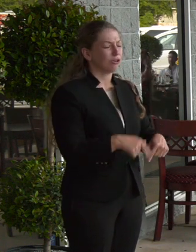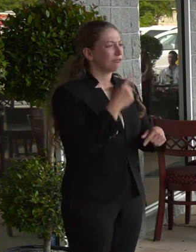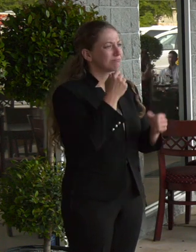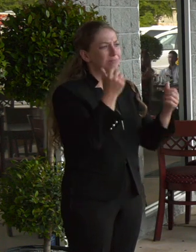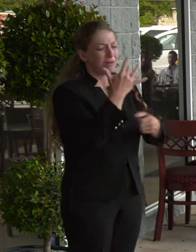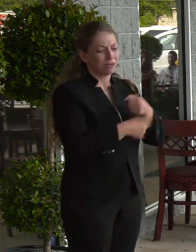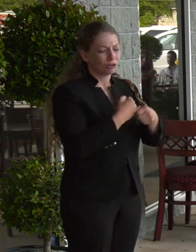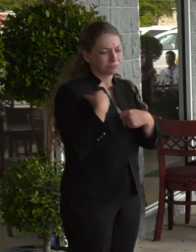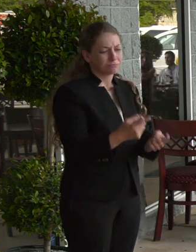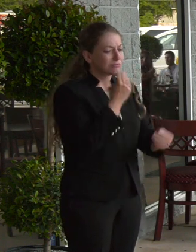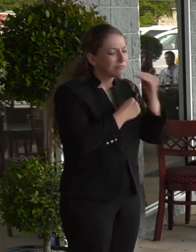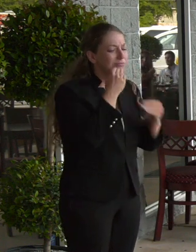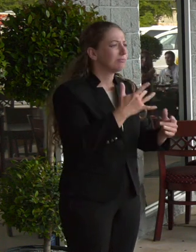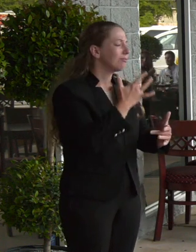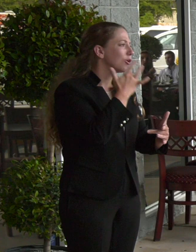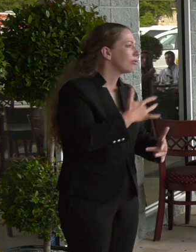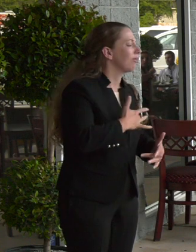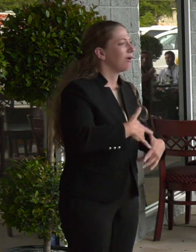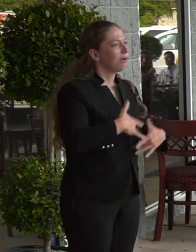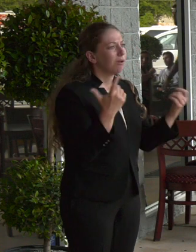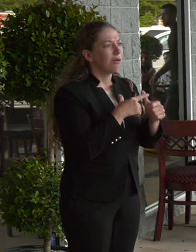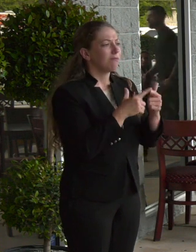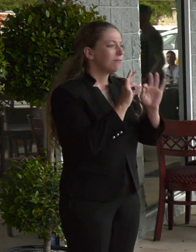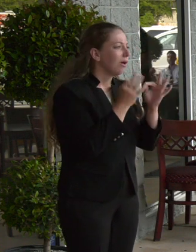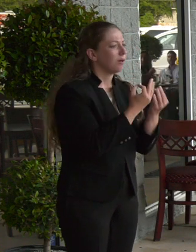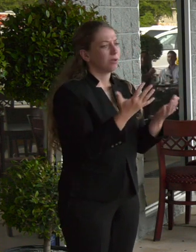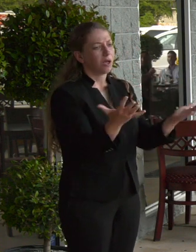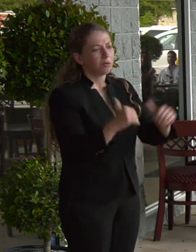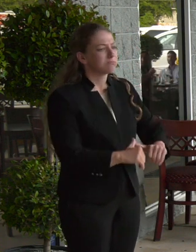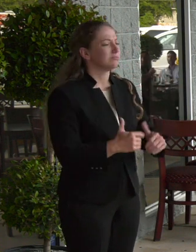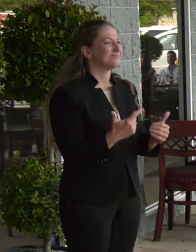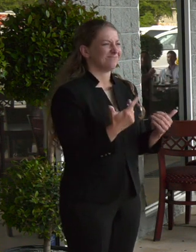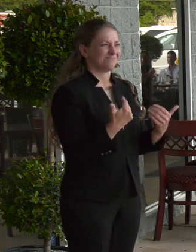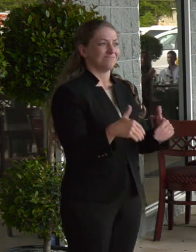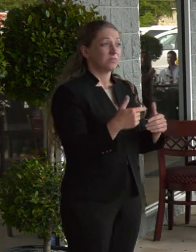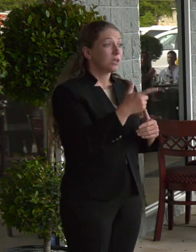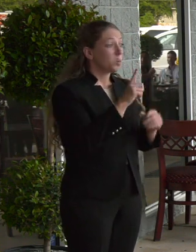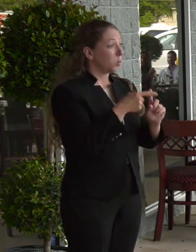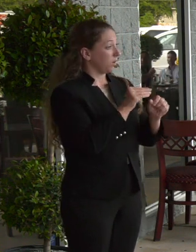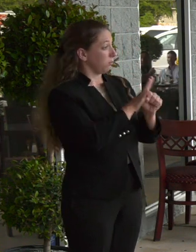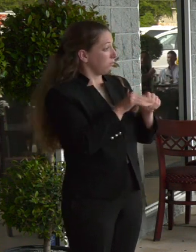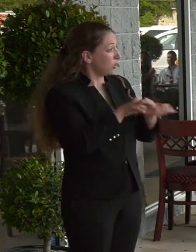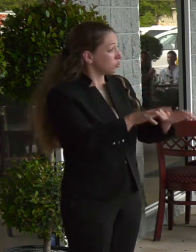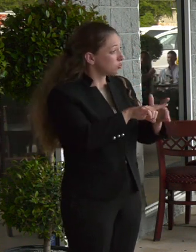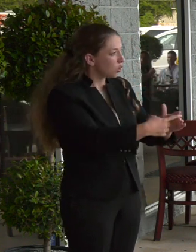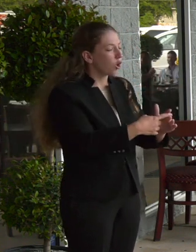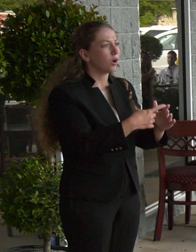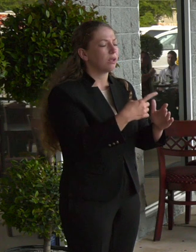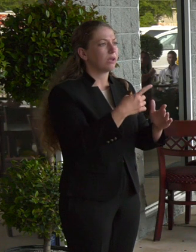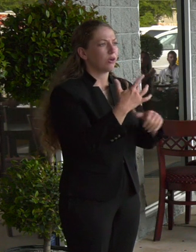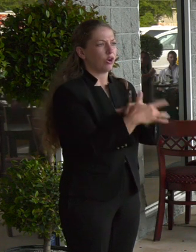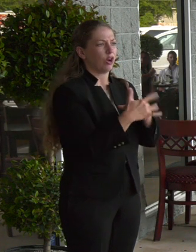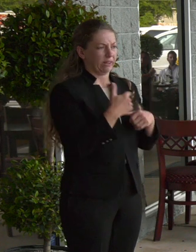birthday celebrations here, family events, friends to friend events. And when the pandemic started early in the process, I was here early getting takeout one